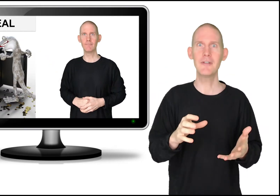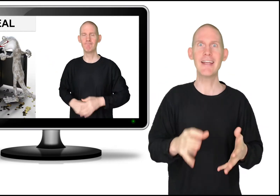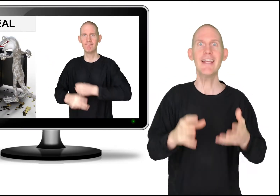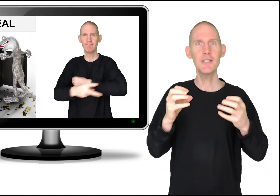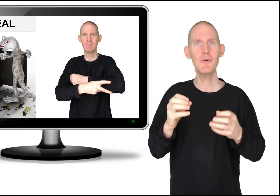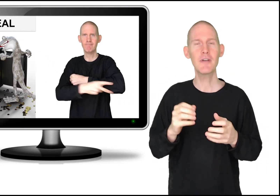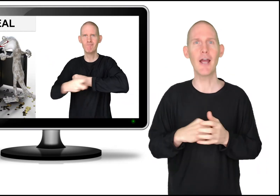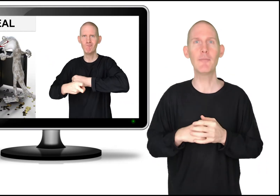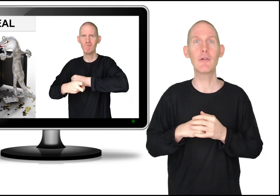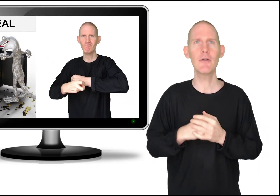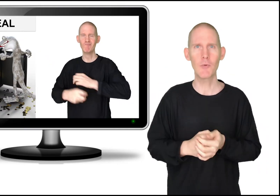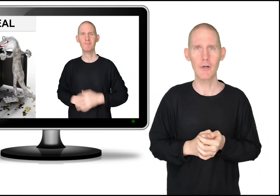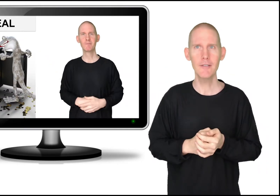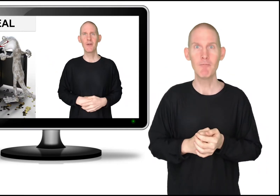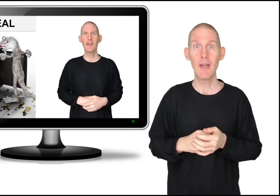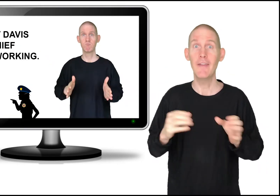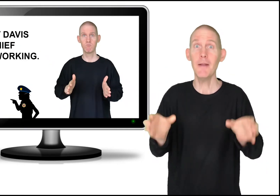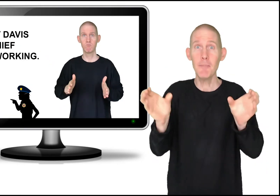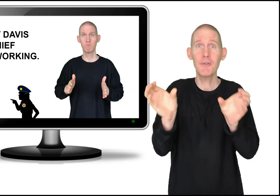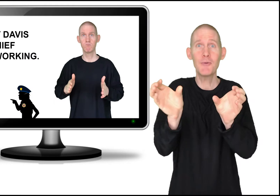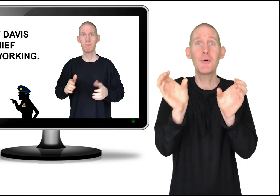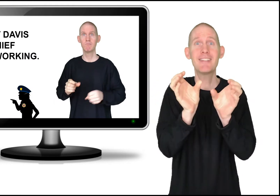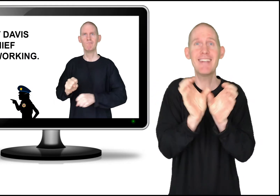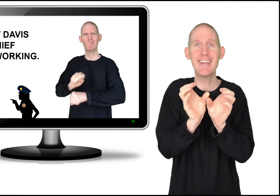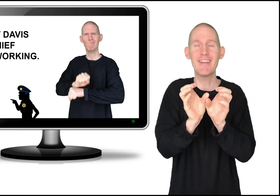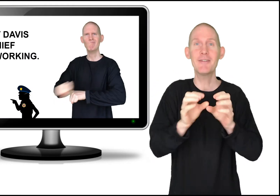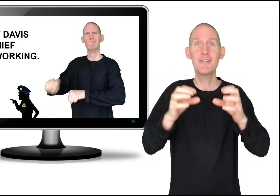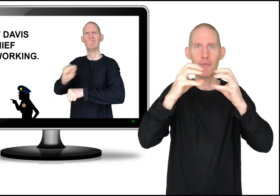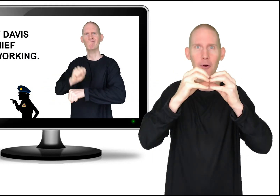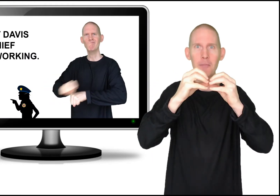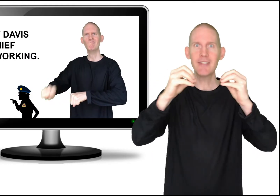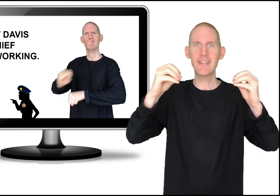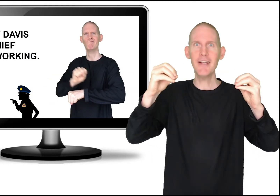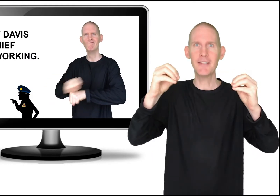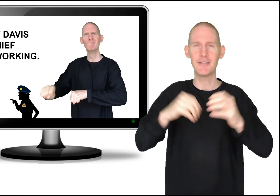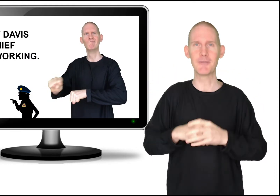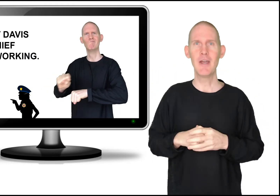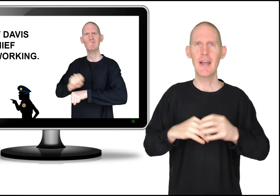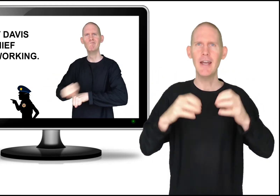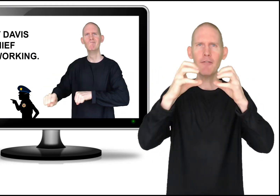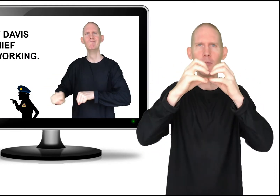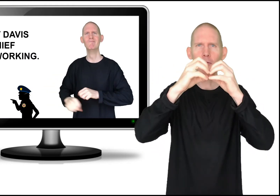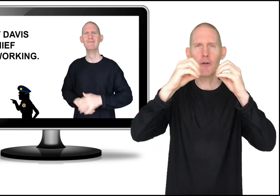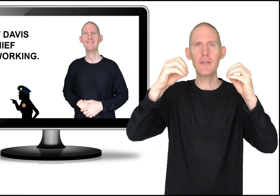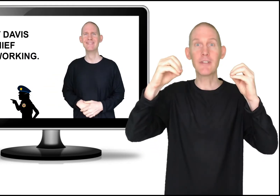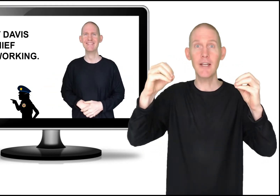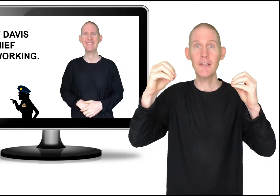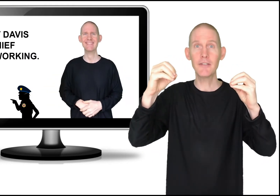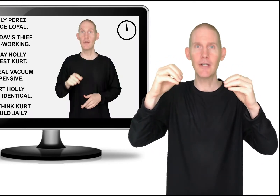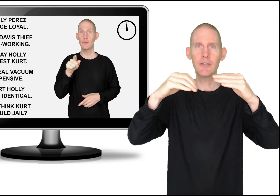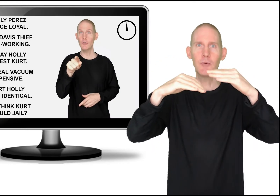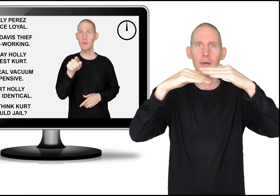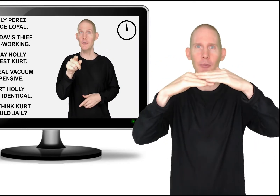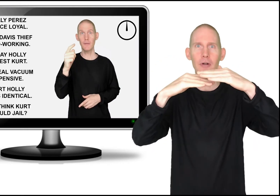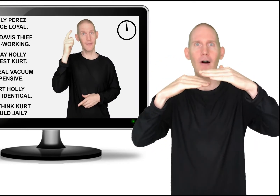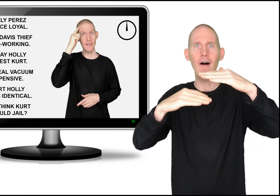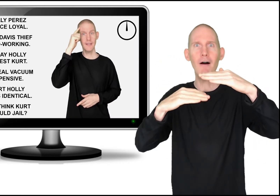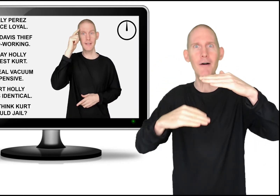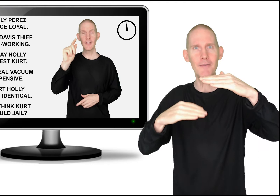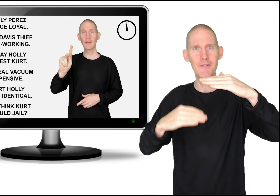each vocabulary word and then put the words together to form the sentence. And after we've learned the sentences, we can put all of the